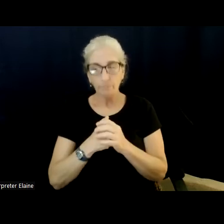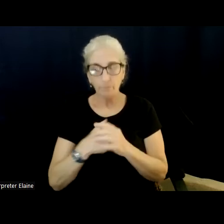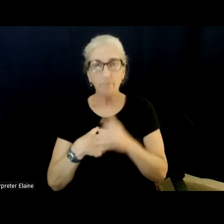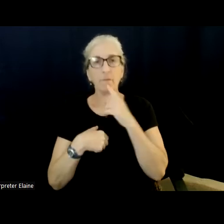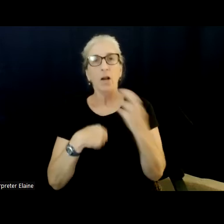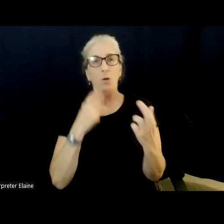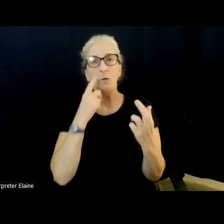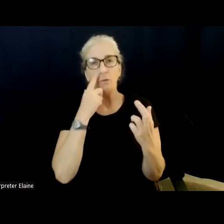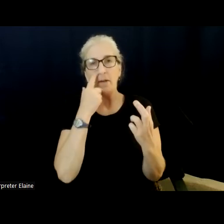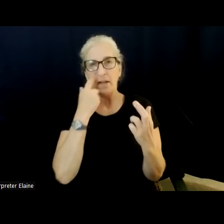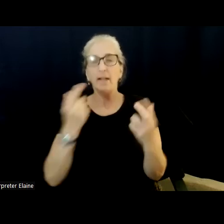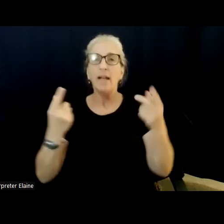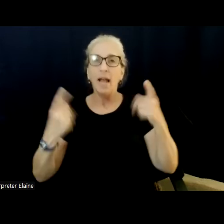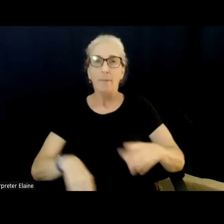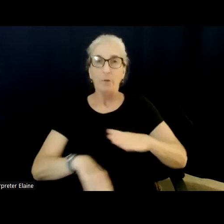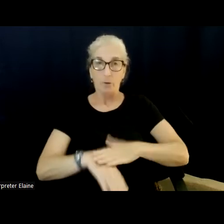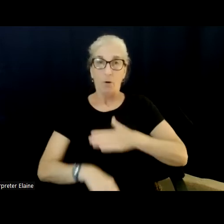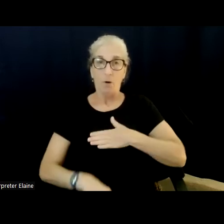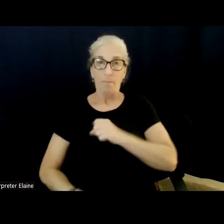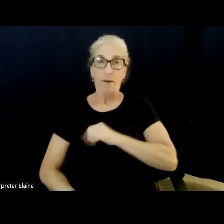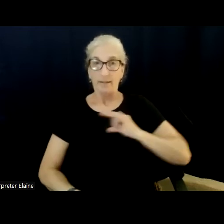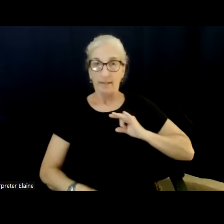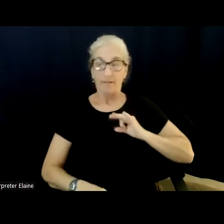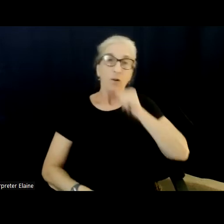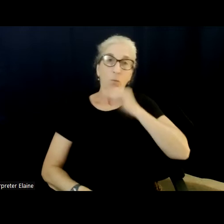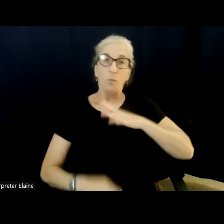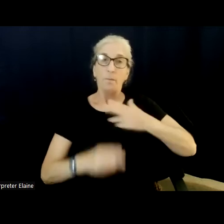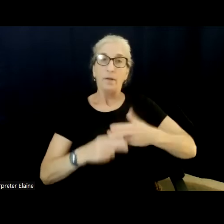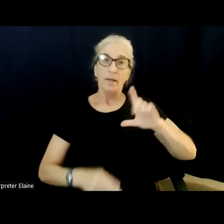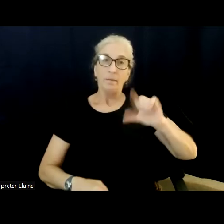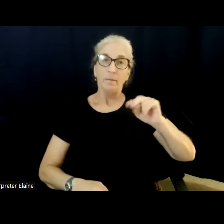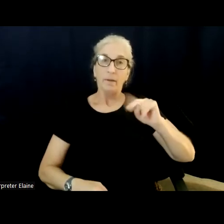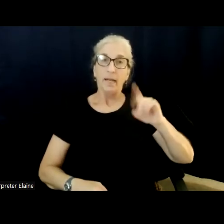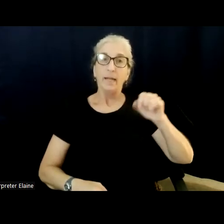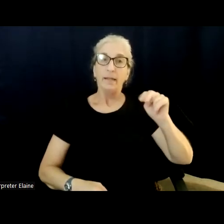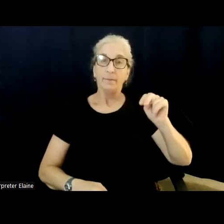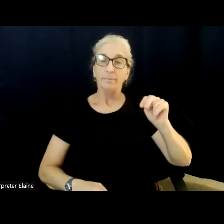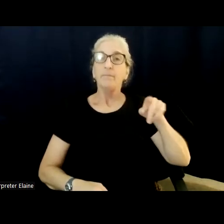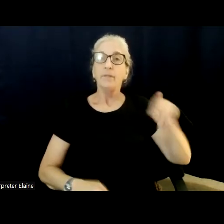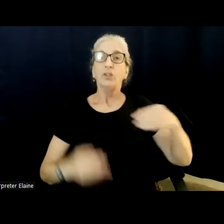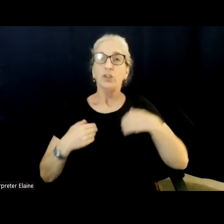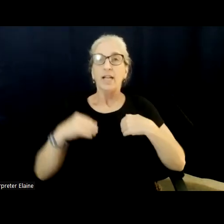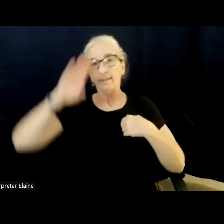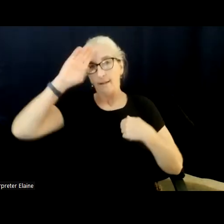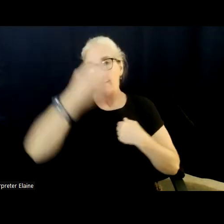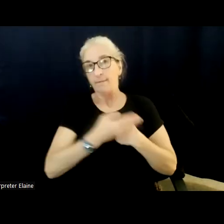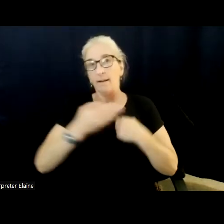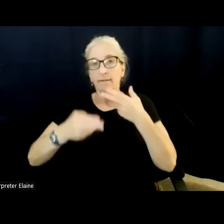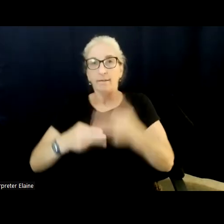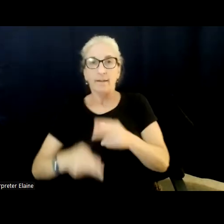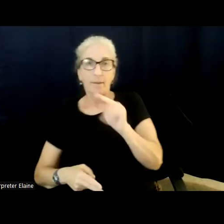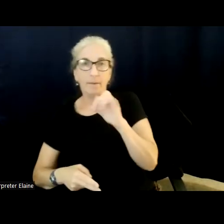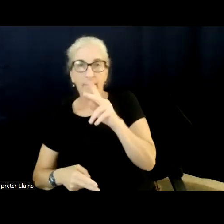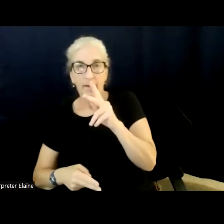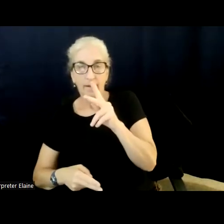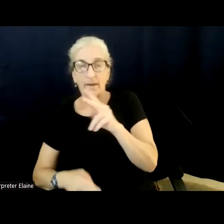on my staff, Landon. She has a wonderful child whose name is Nick. Nick was born in